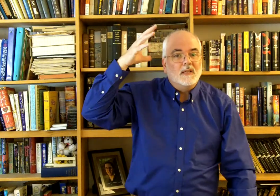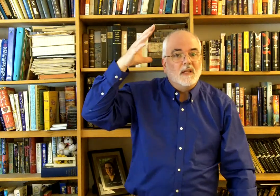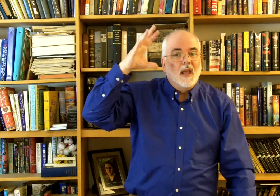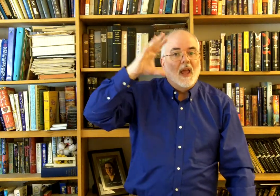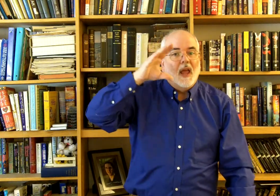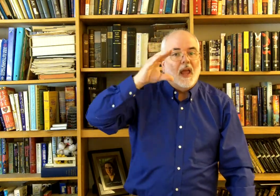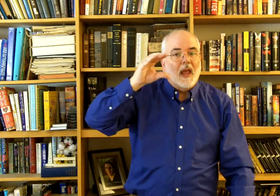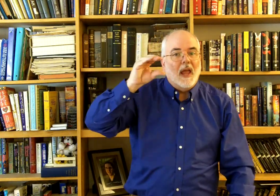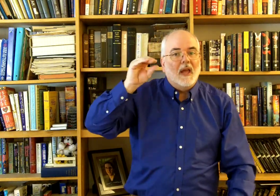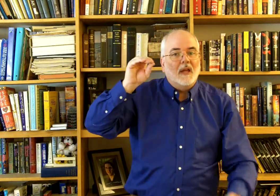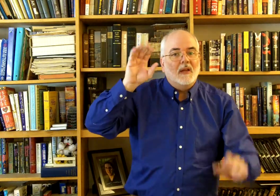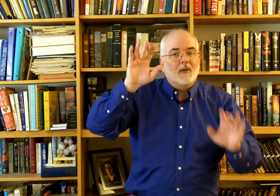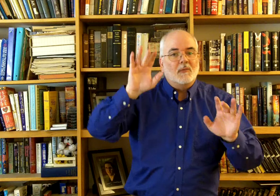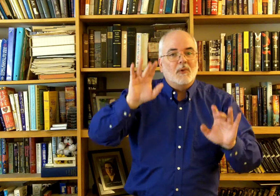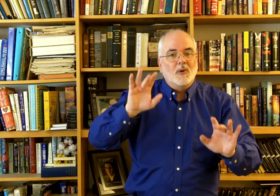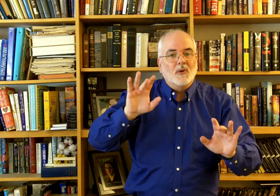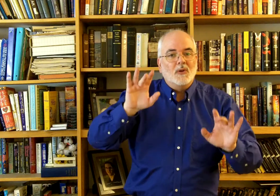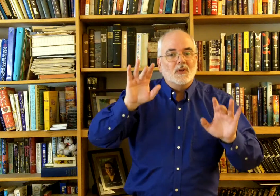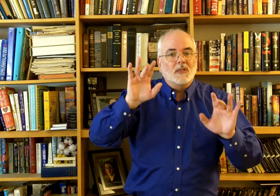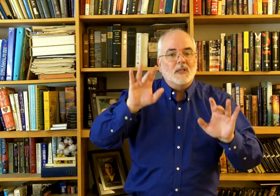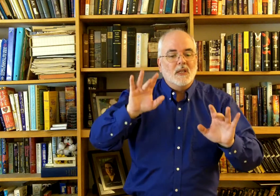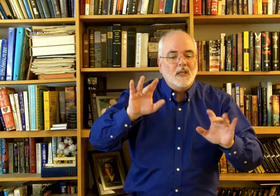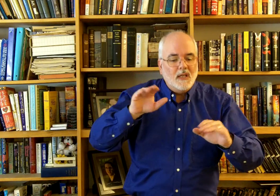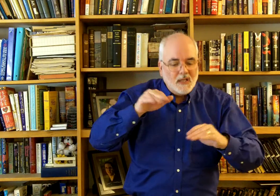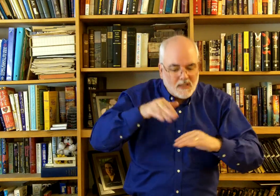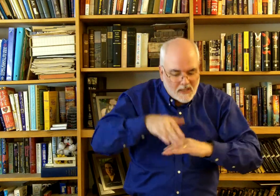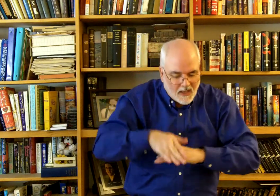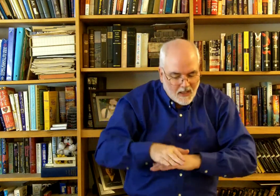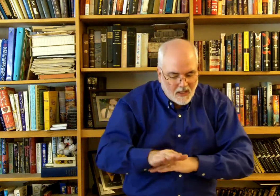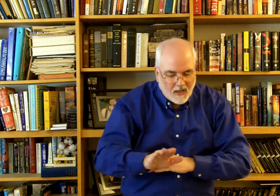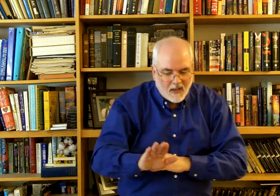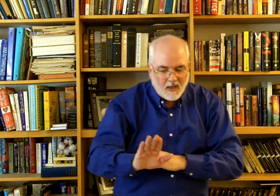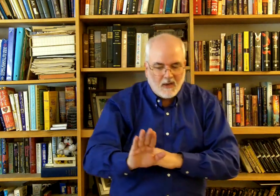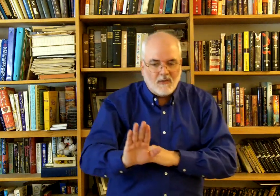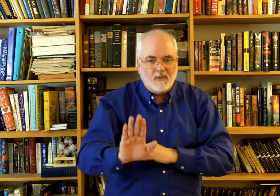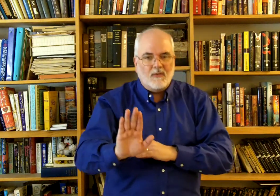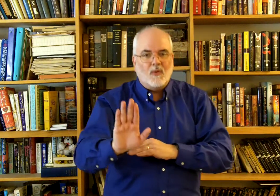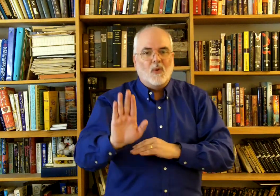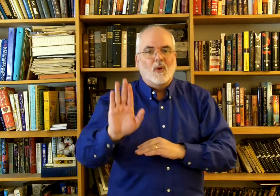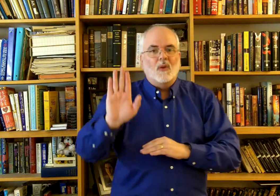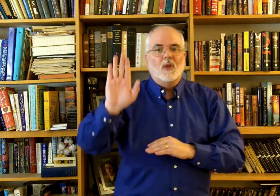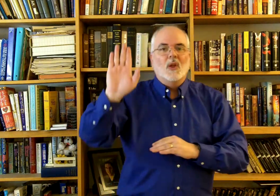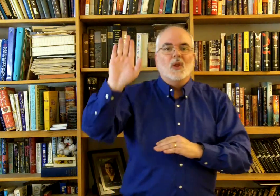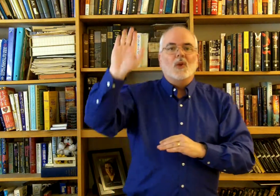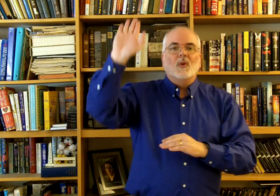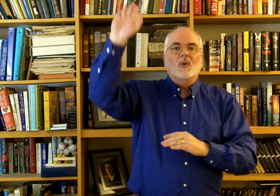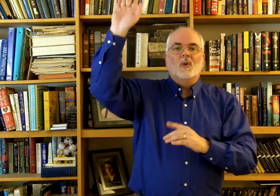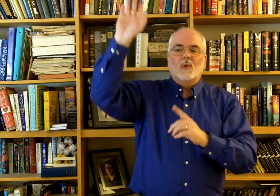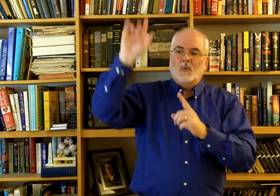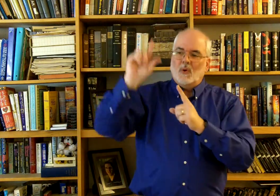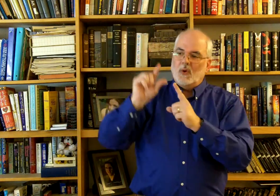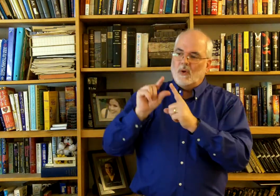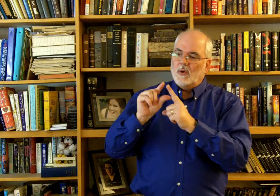And mercy Send For your word